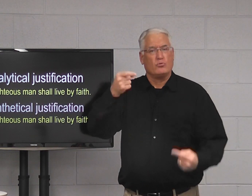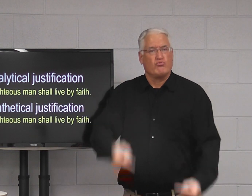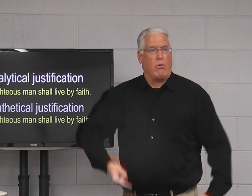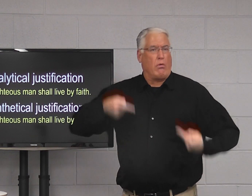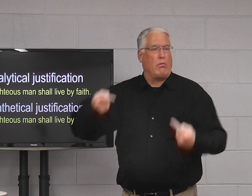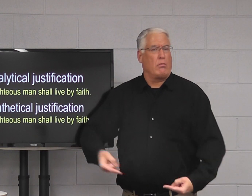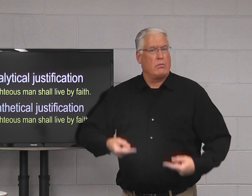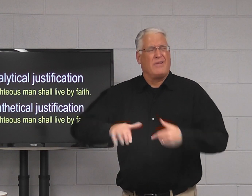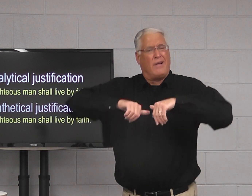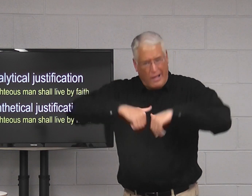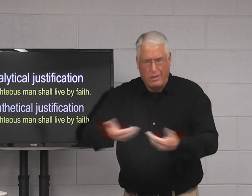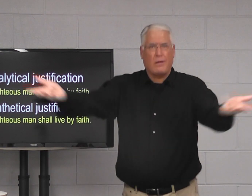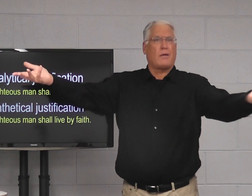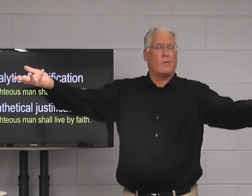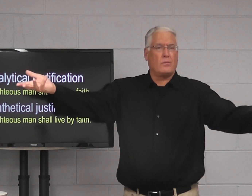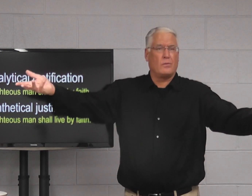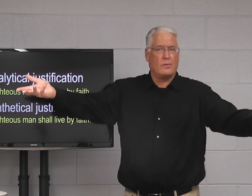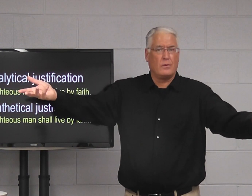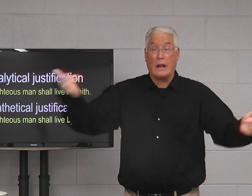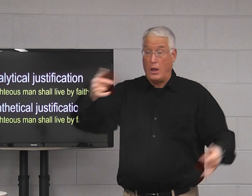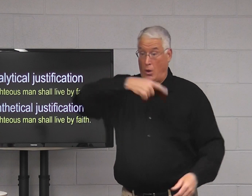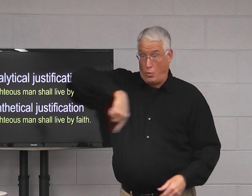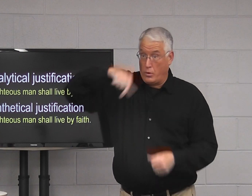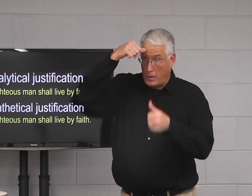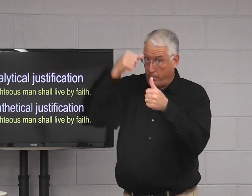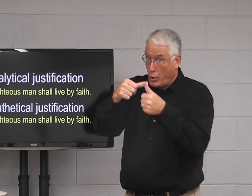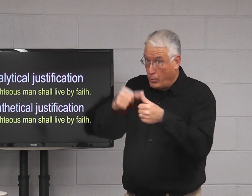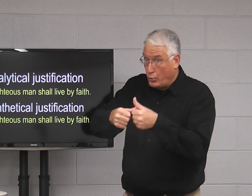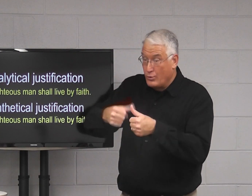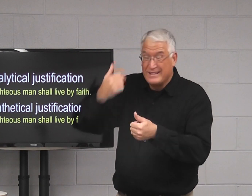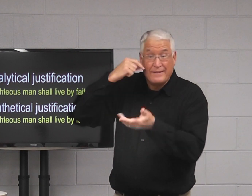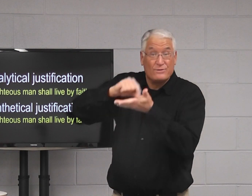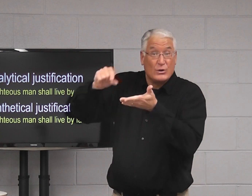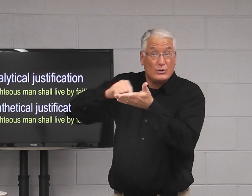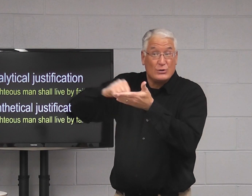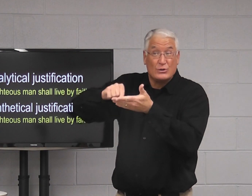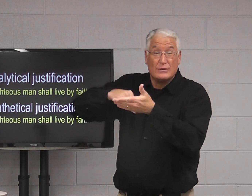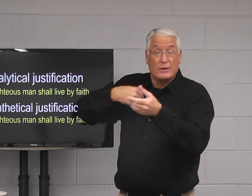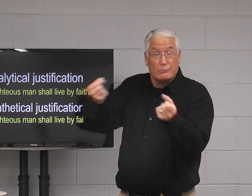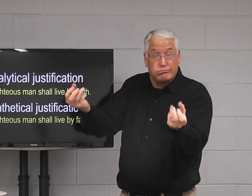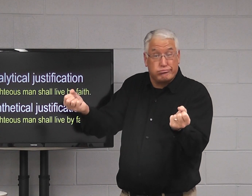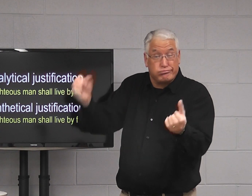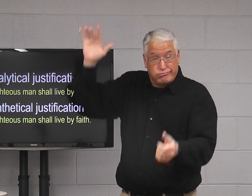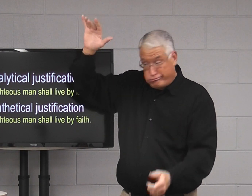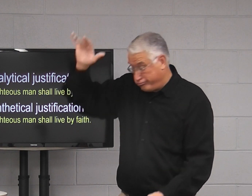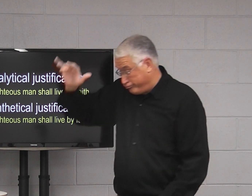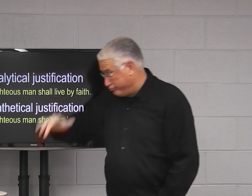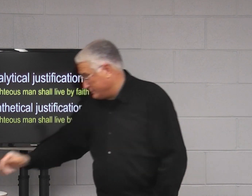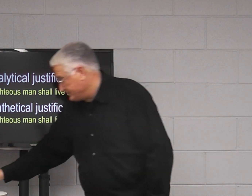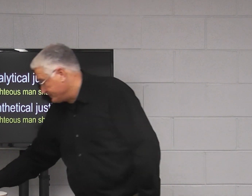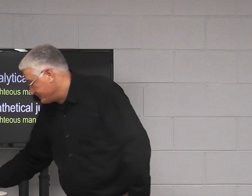So, Martin Luther struggled with how do we make ourselves righteous? Remember in the verse I just signed?